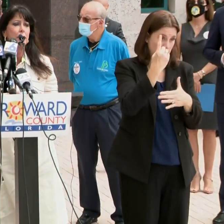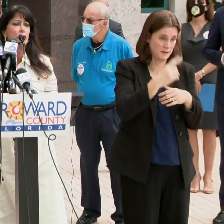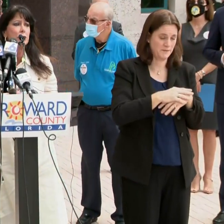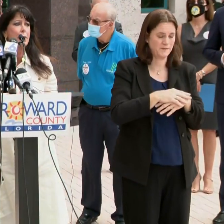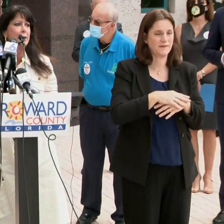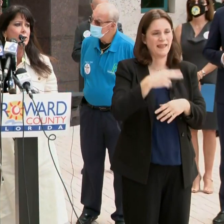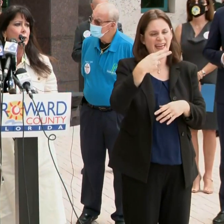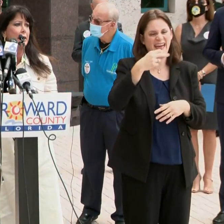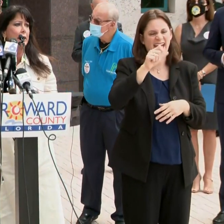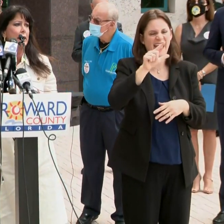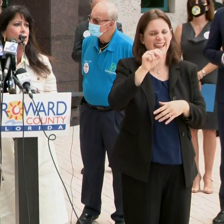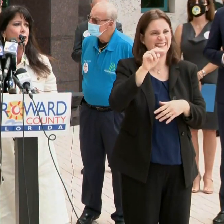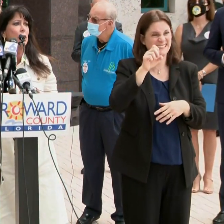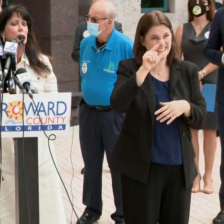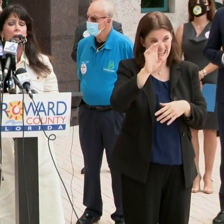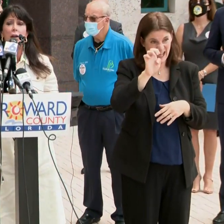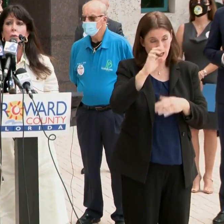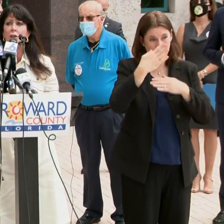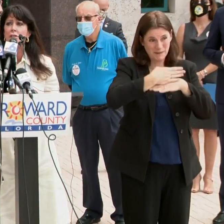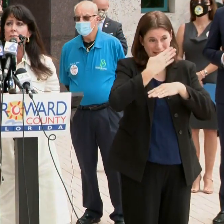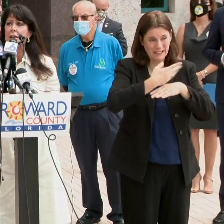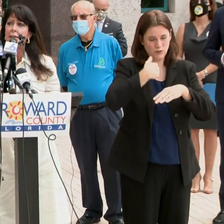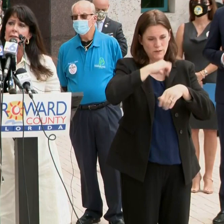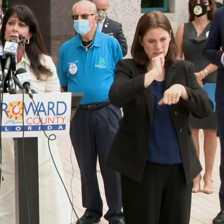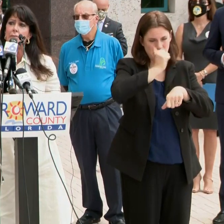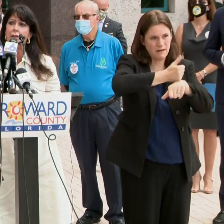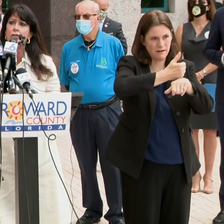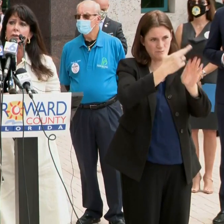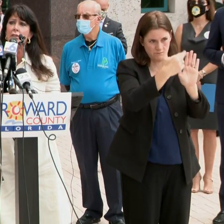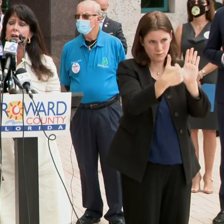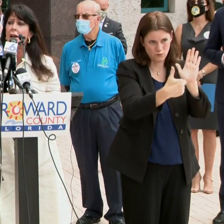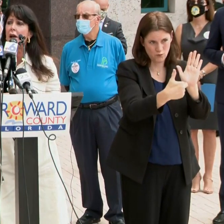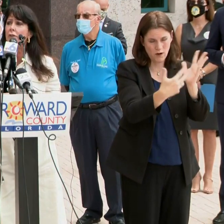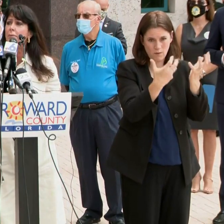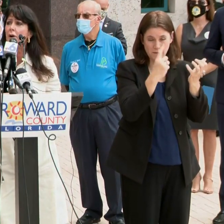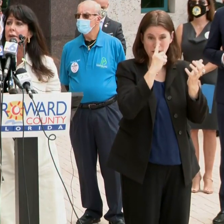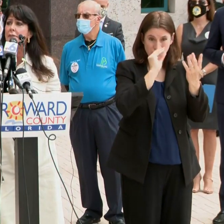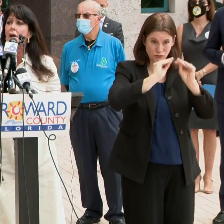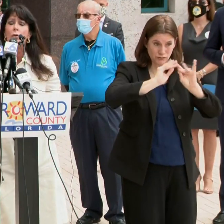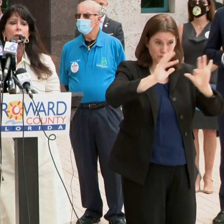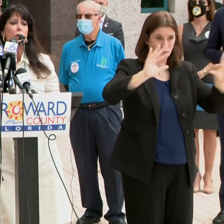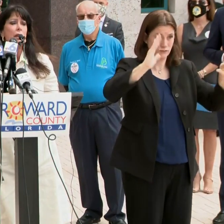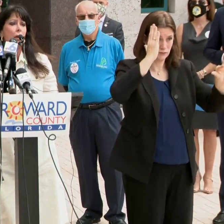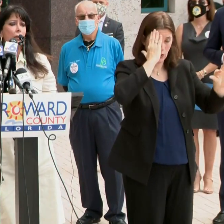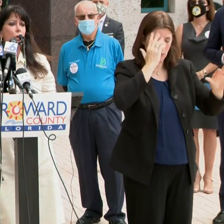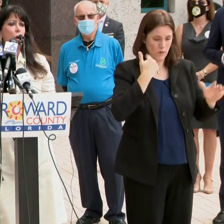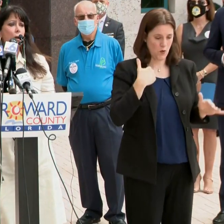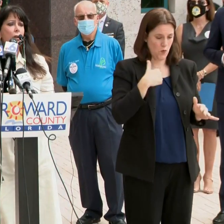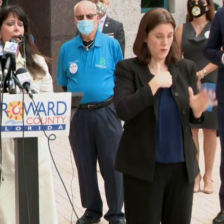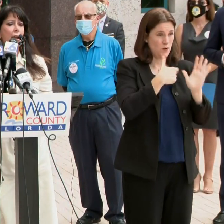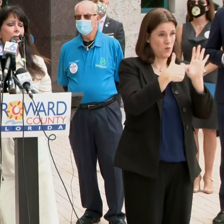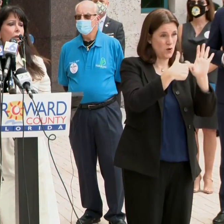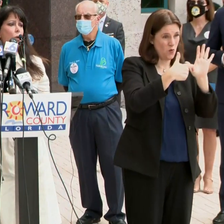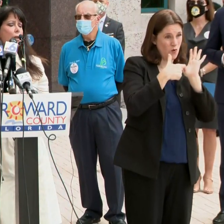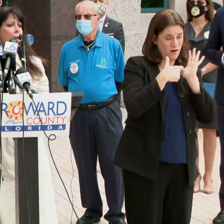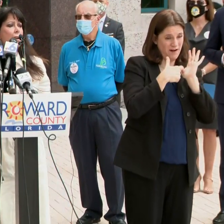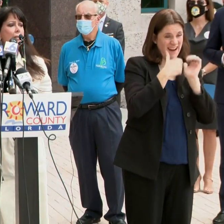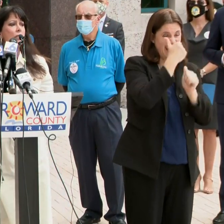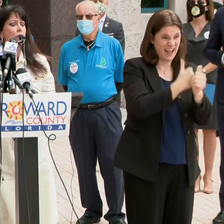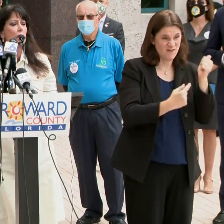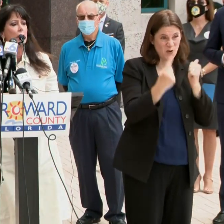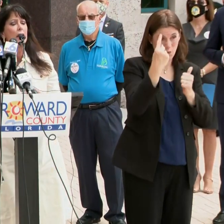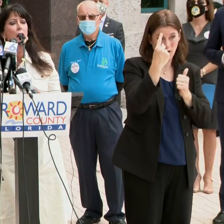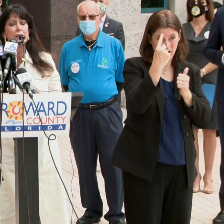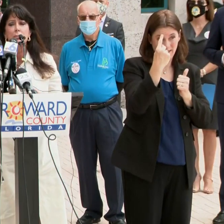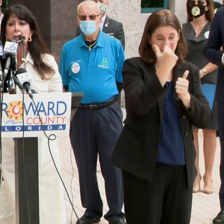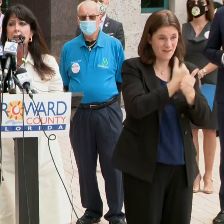Hallandale Beach has passed a regulation and I wanted to make this make sure this got out in the press. We are now requiring everyone that